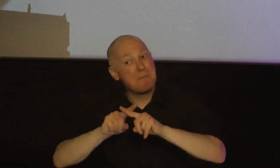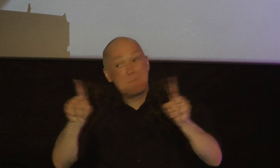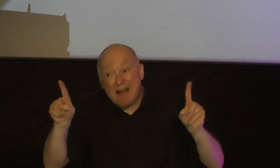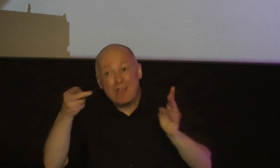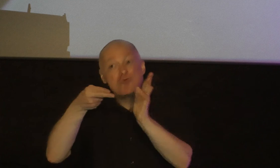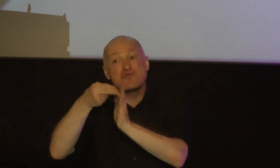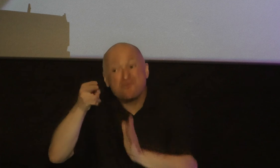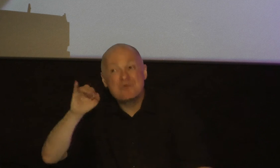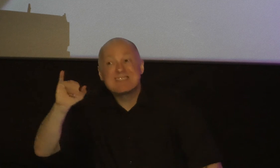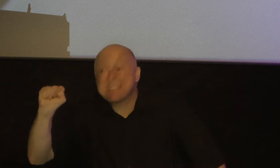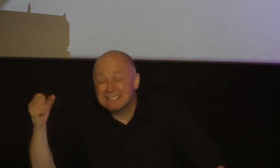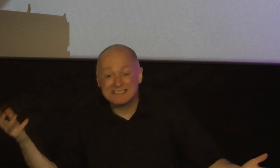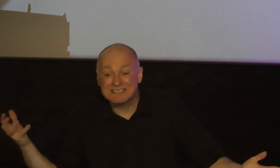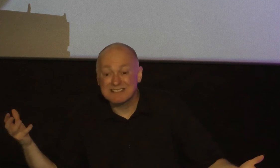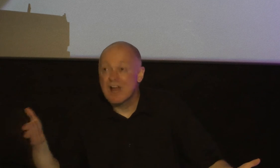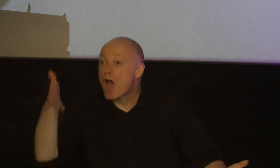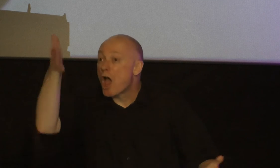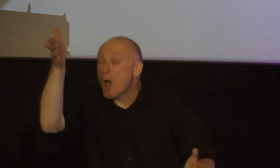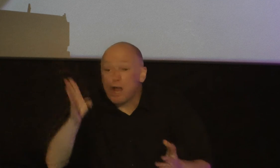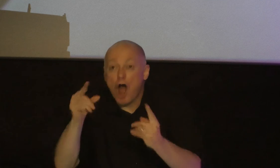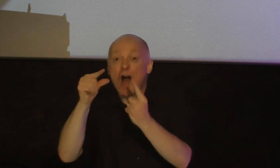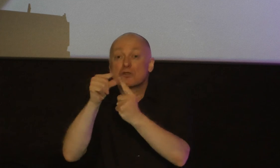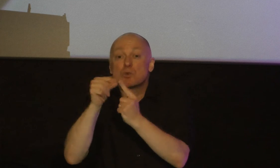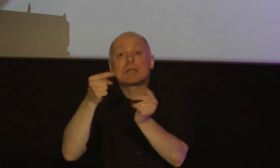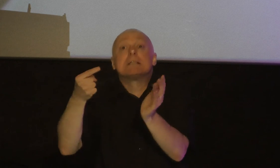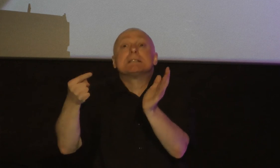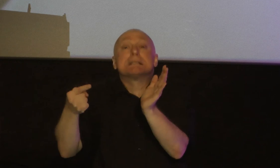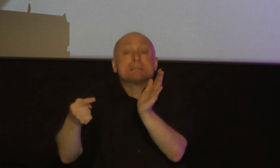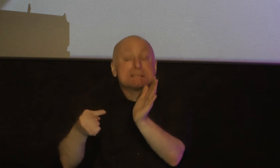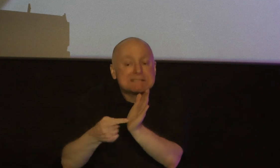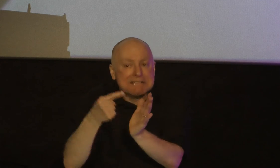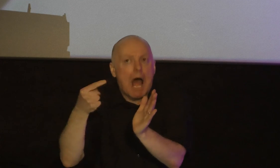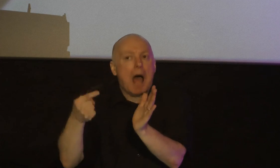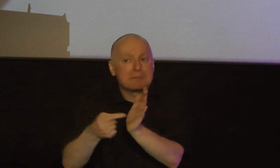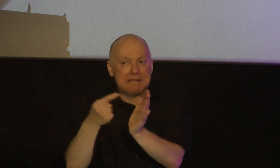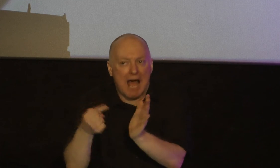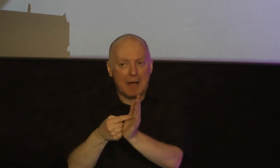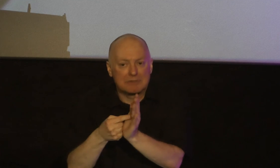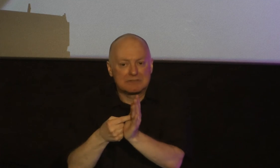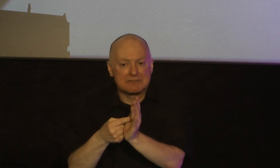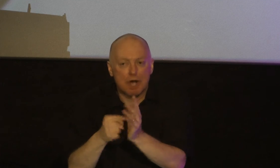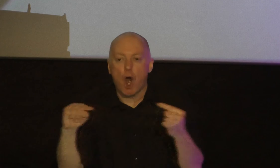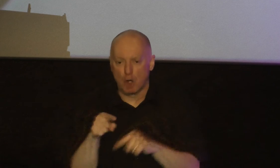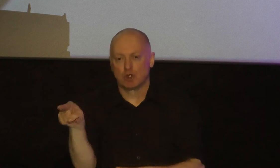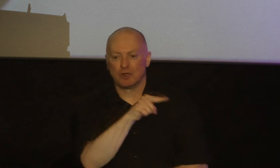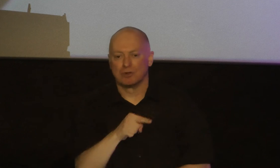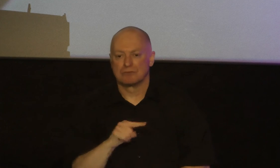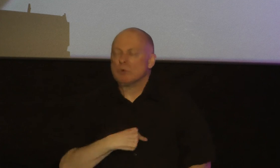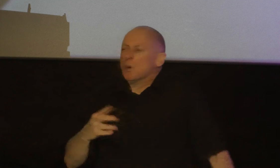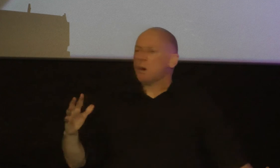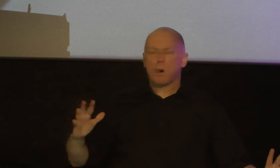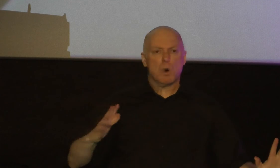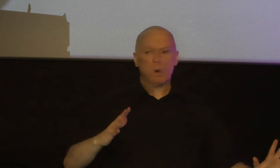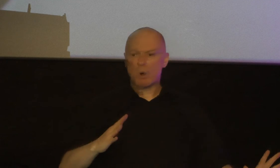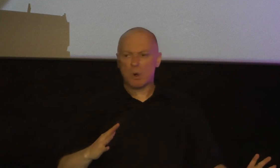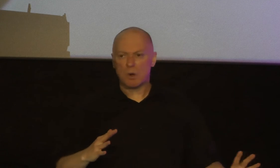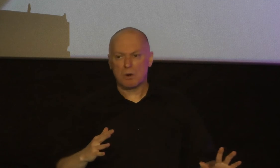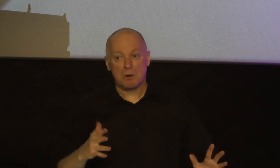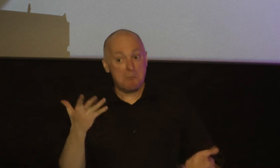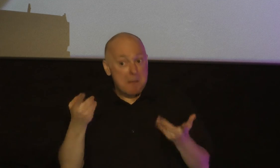is that God's word sometimes has something cutting to say to us maybe for some it's happening this morning